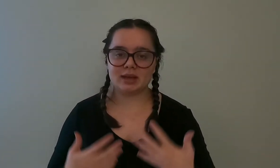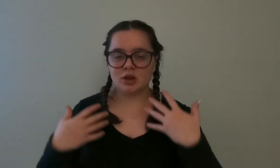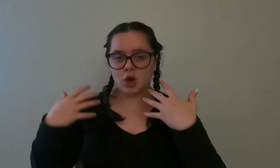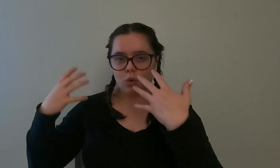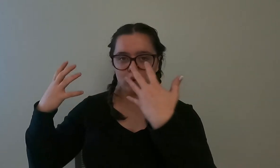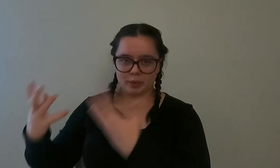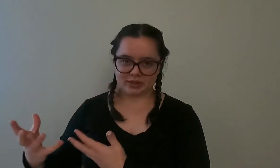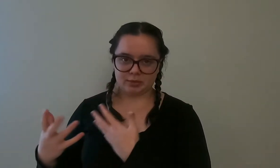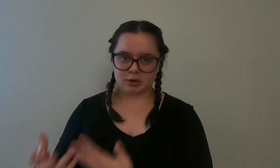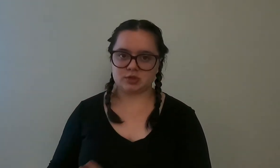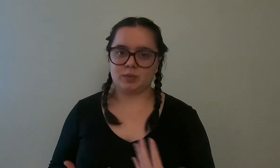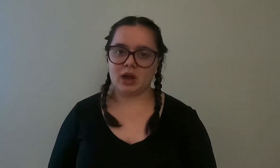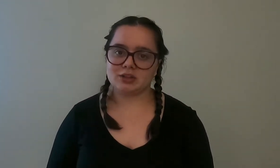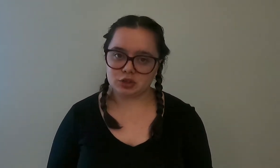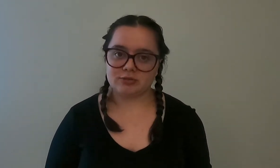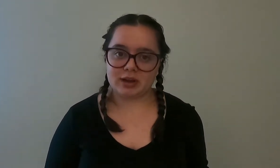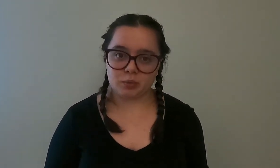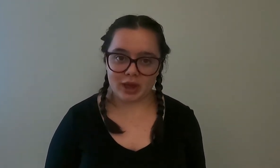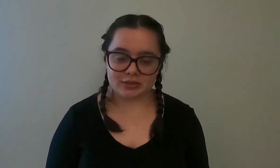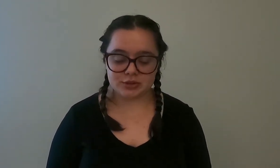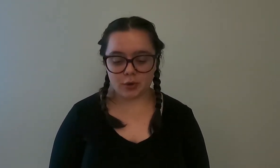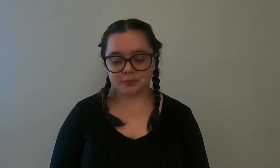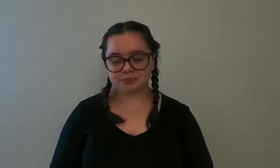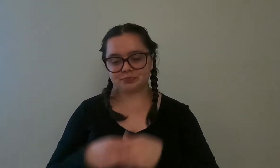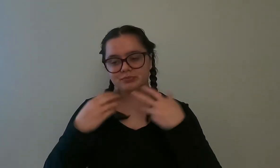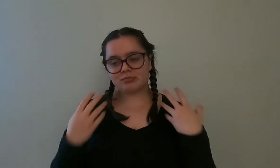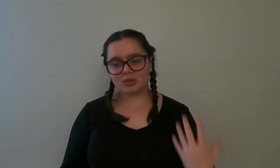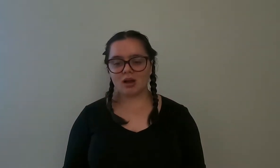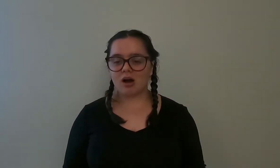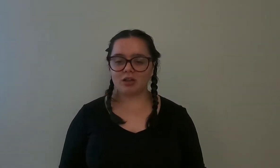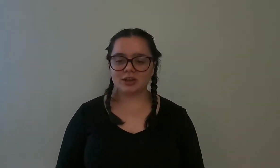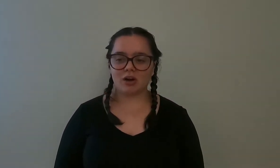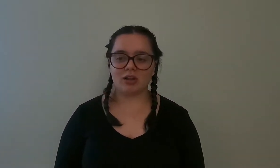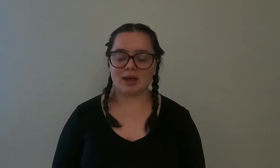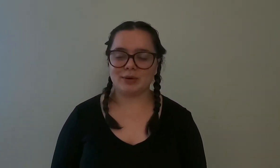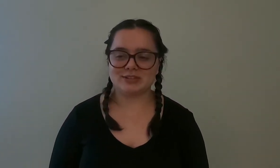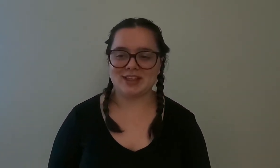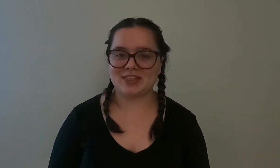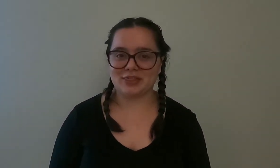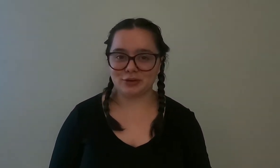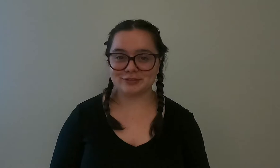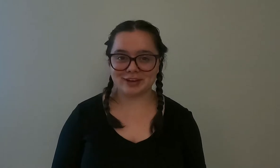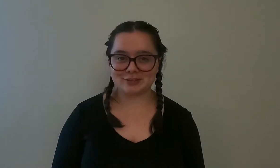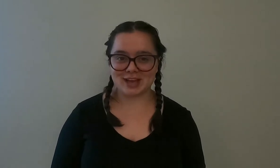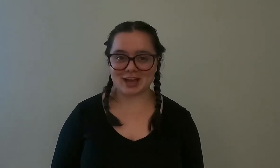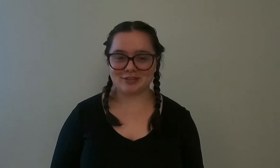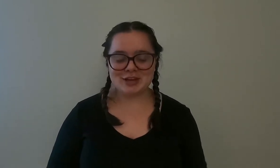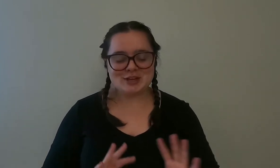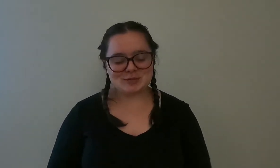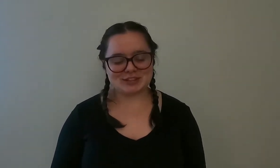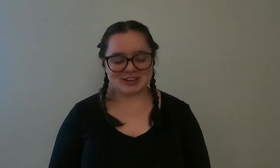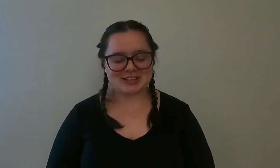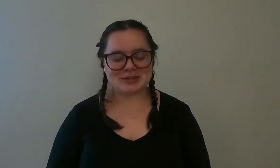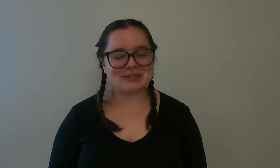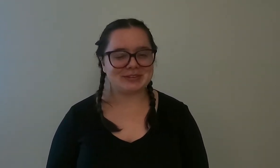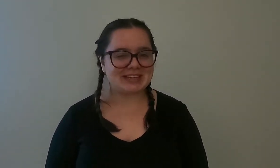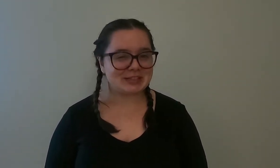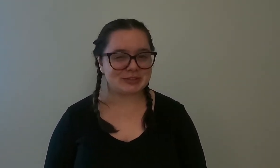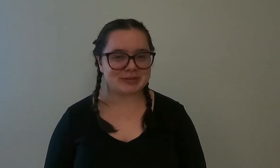or with the person we got certified with so all in all i will say that that third and final dive which i'll get to was really interesting